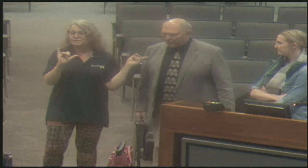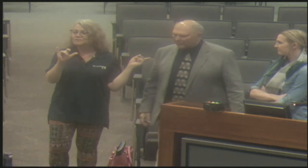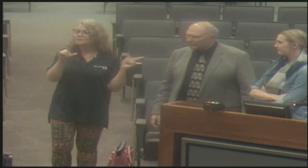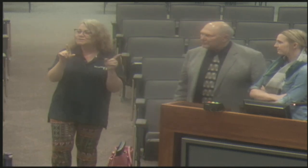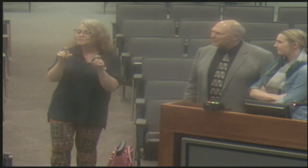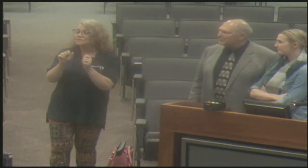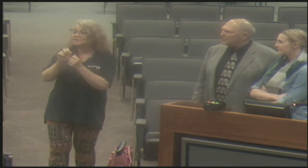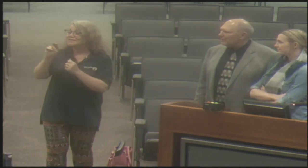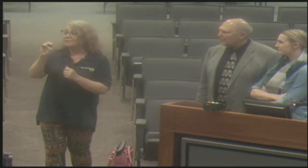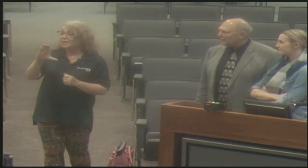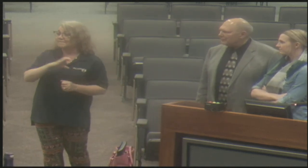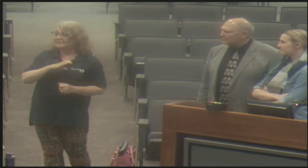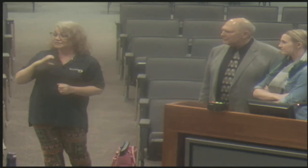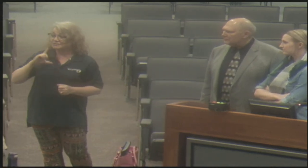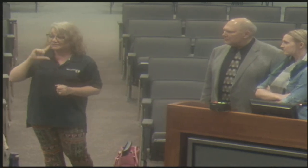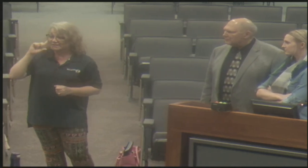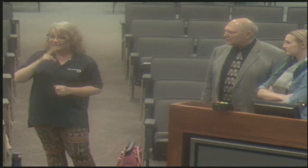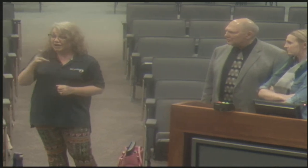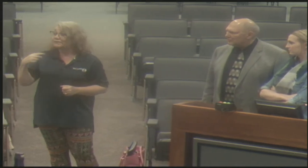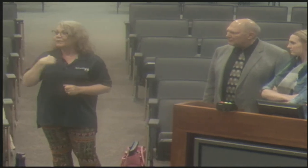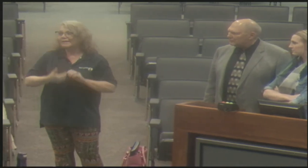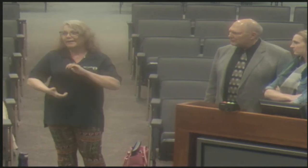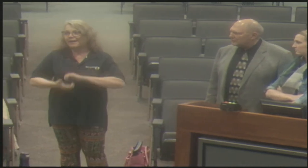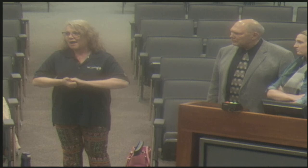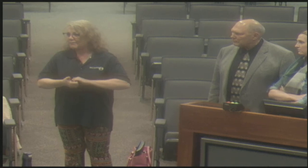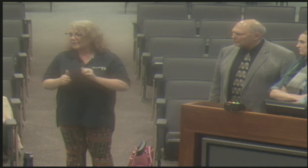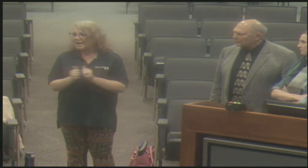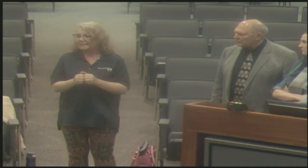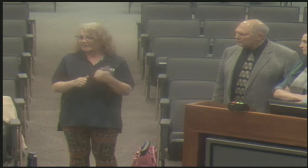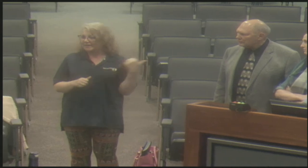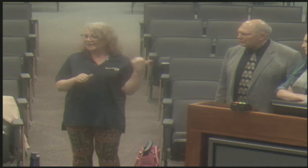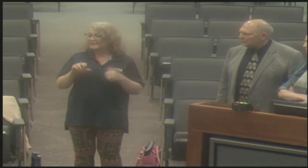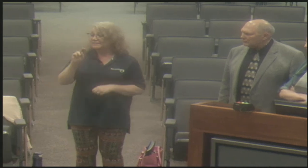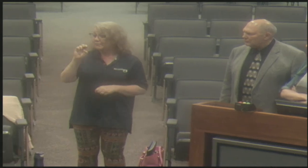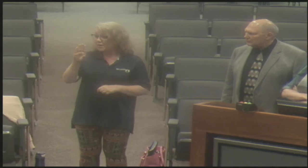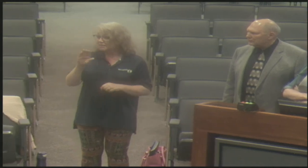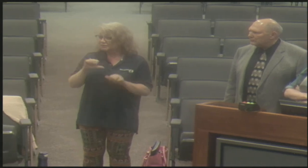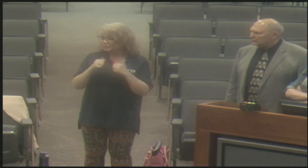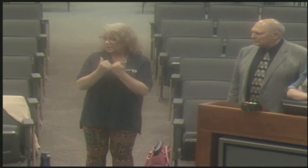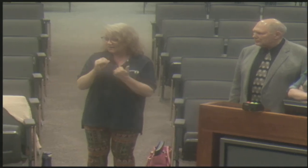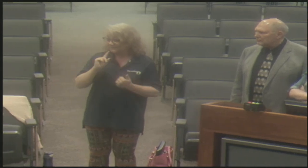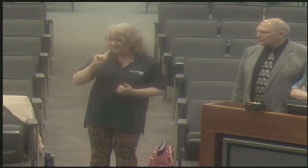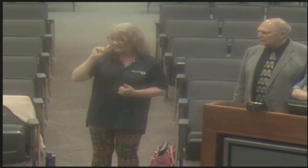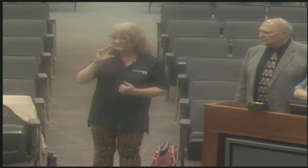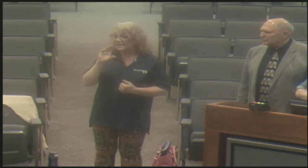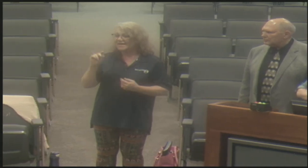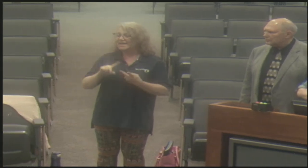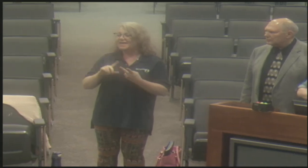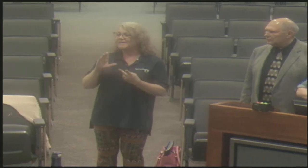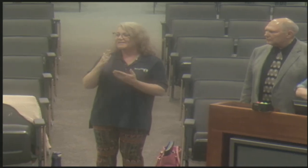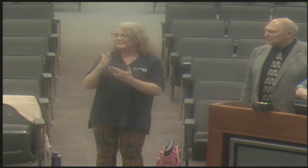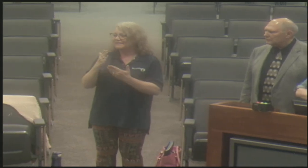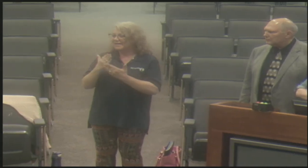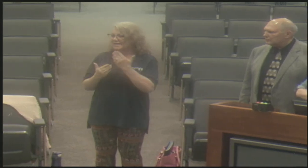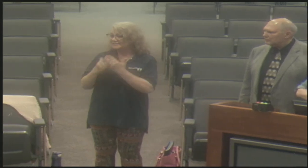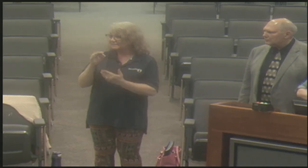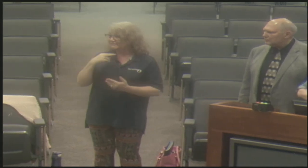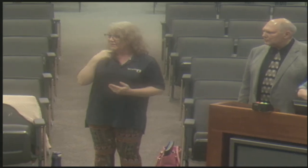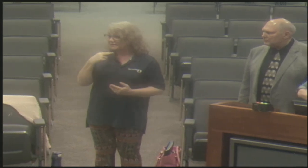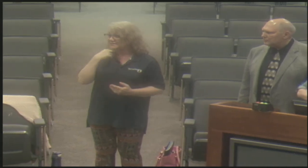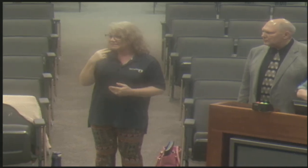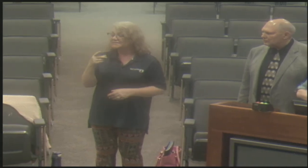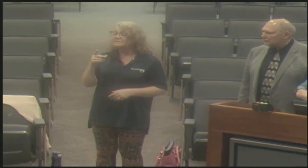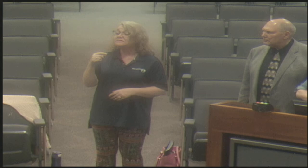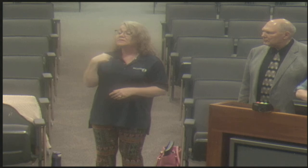And Kim would like to add something as well. With the Nebraska Commission for the Deaf and Hard of Hearing, we collaborate with all of these different organizations such as